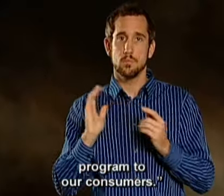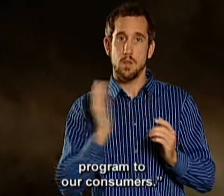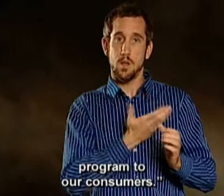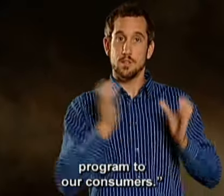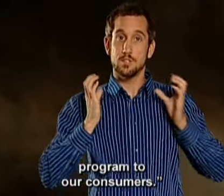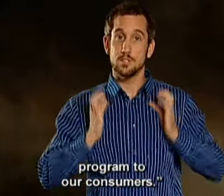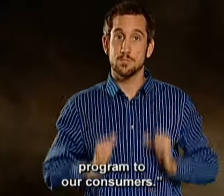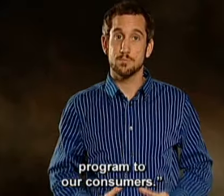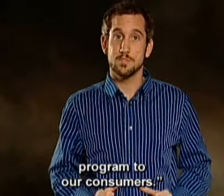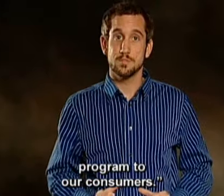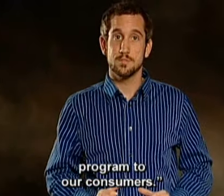consumers.